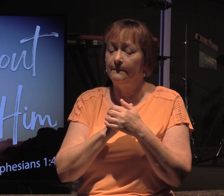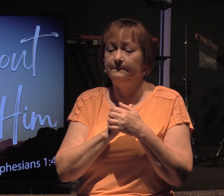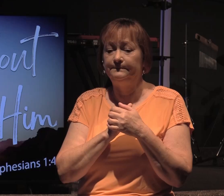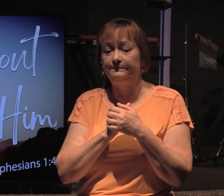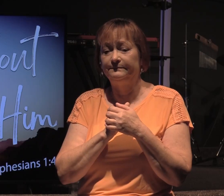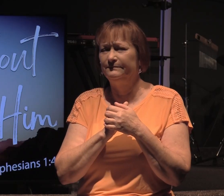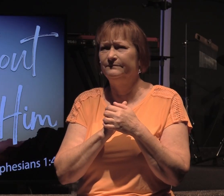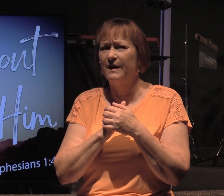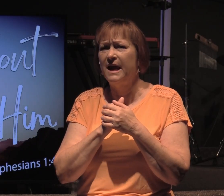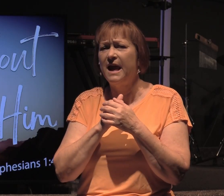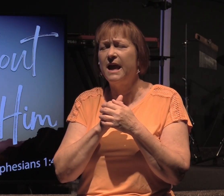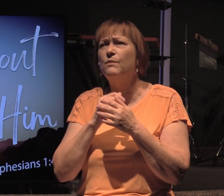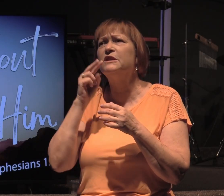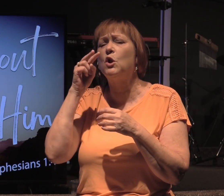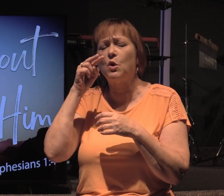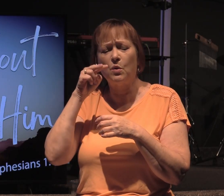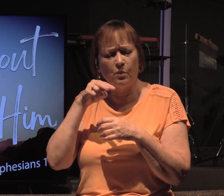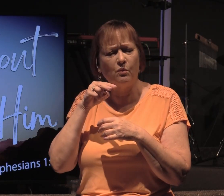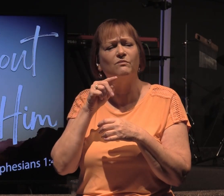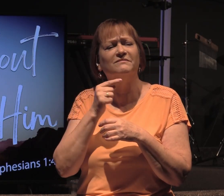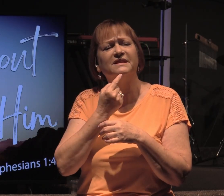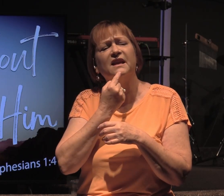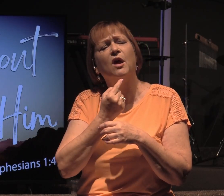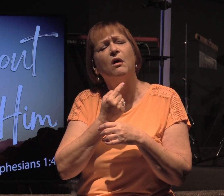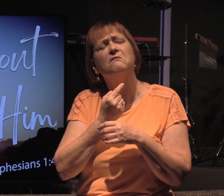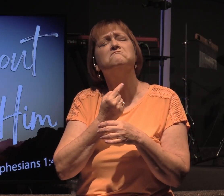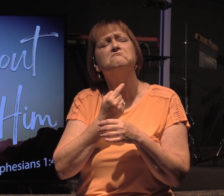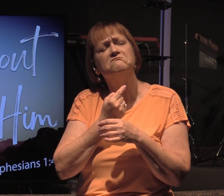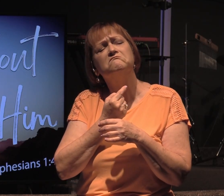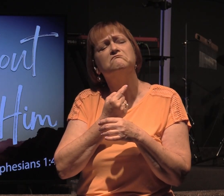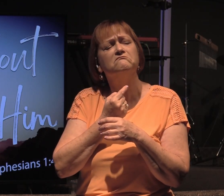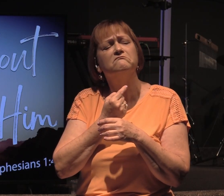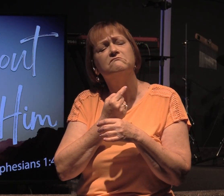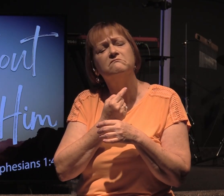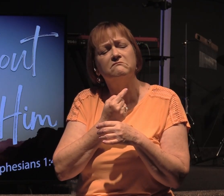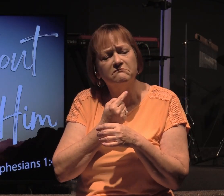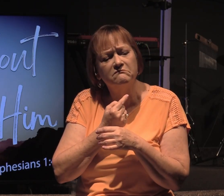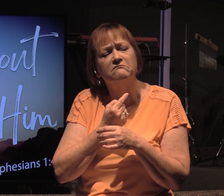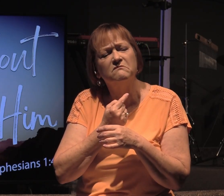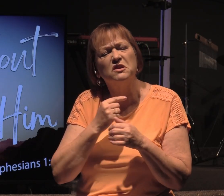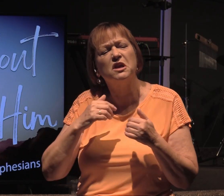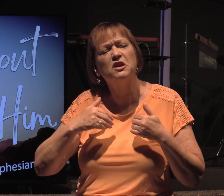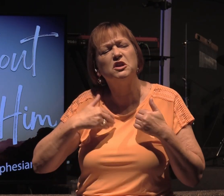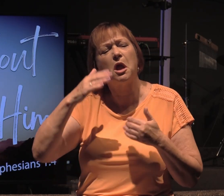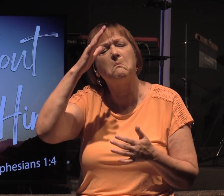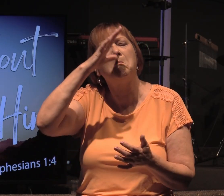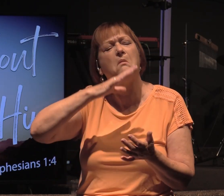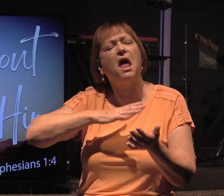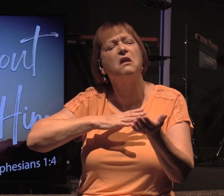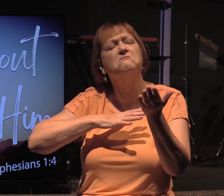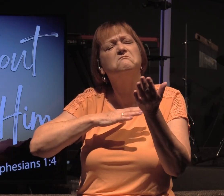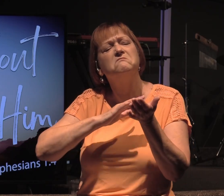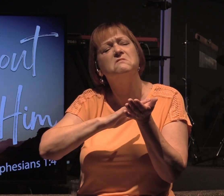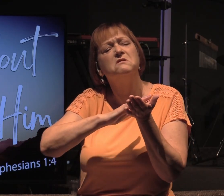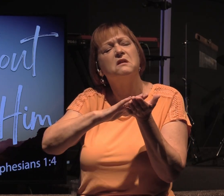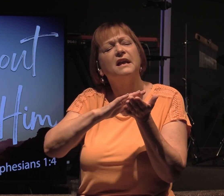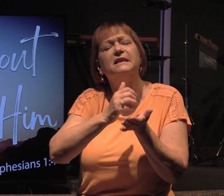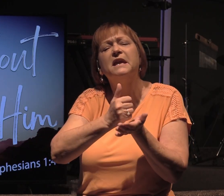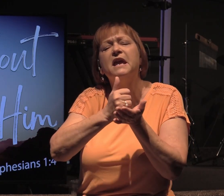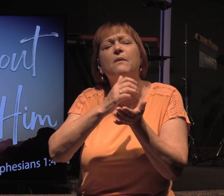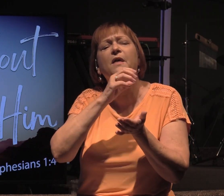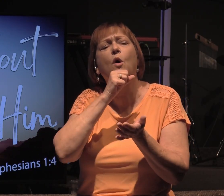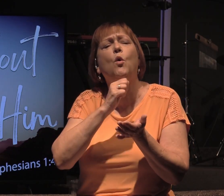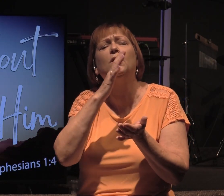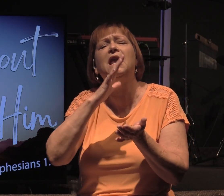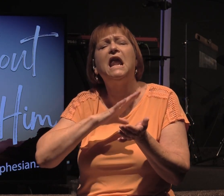He wasn't looking down at you one day and saying, what a nice young man. He helped that old